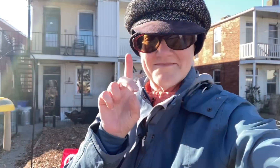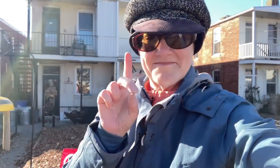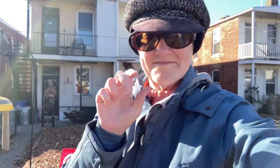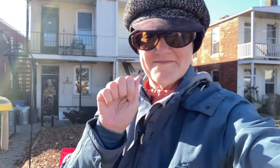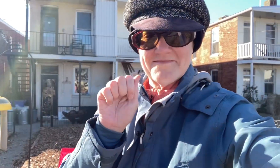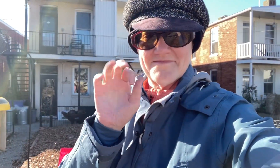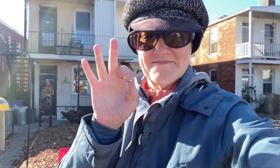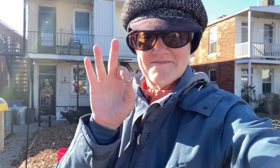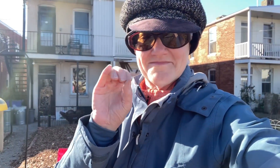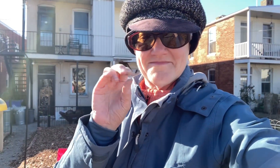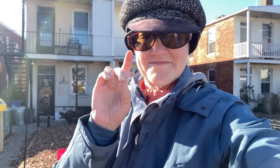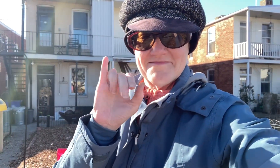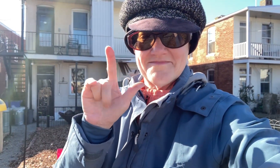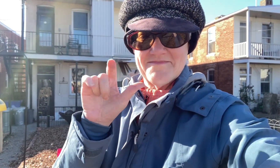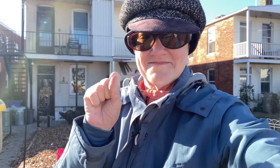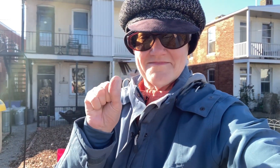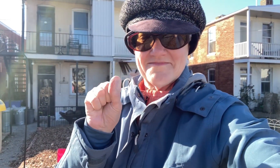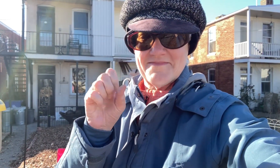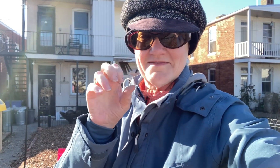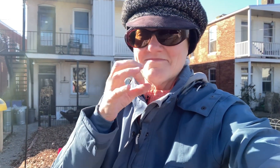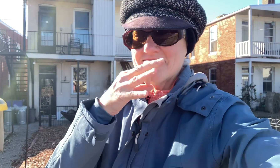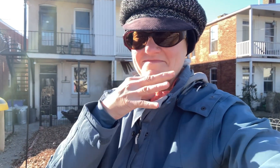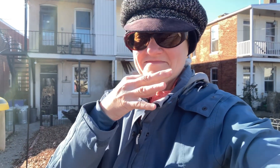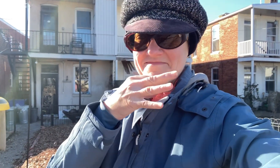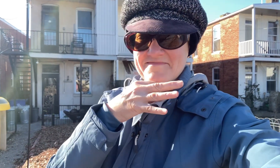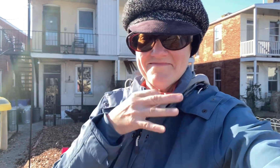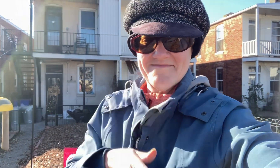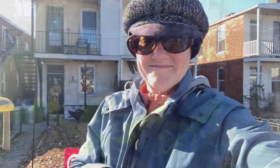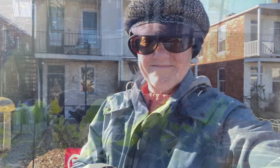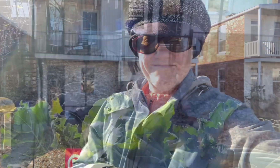we're going to have a ring of daffodils before you know it